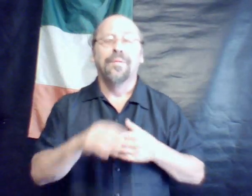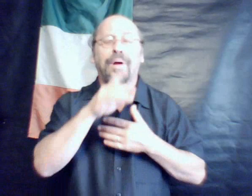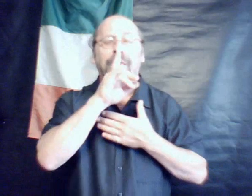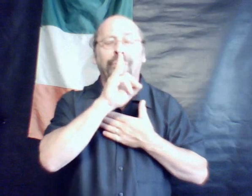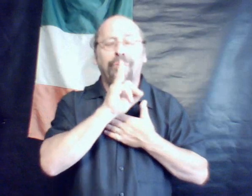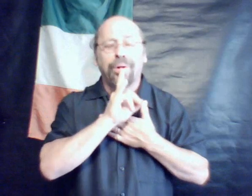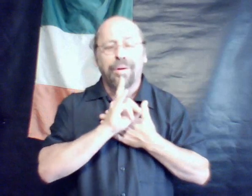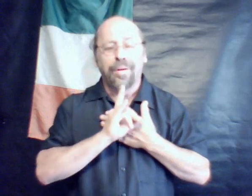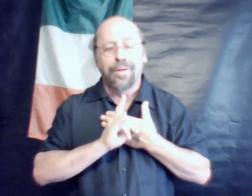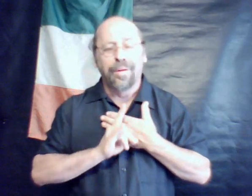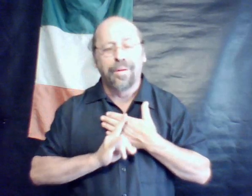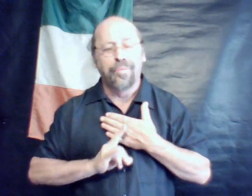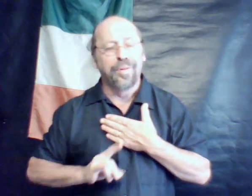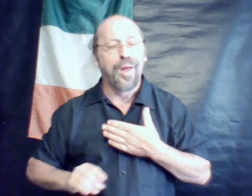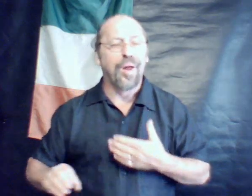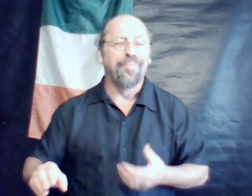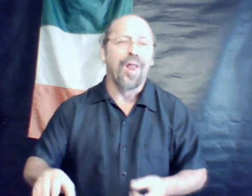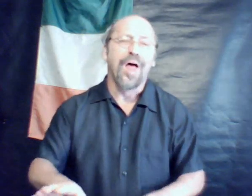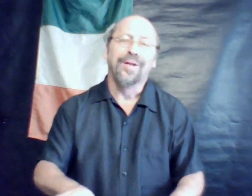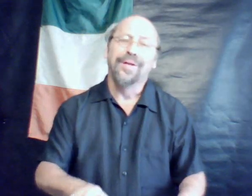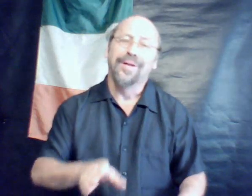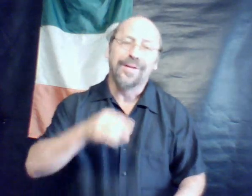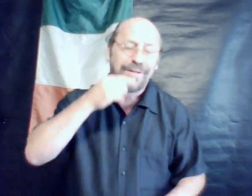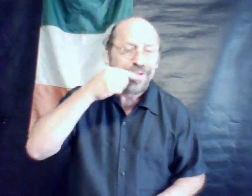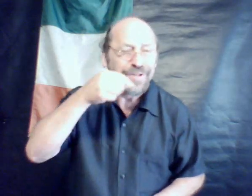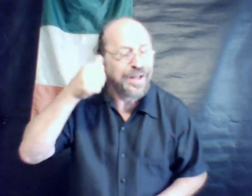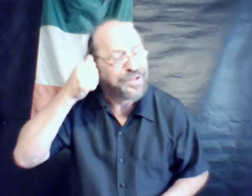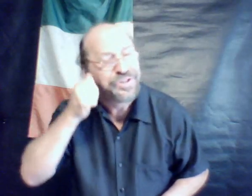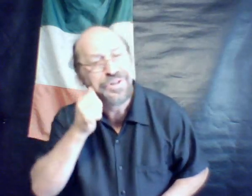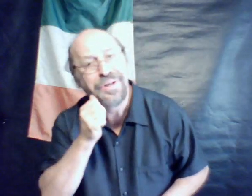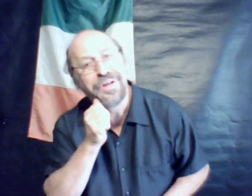run red with their blood, said she.